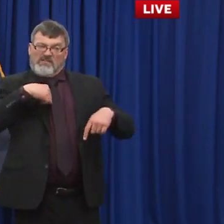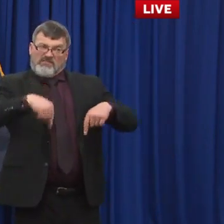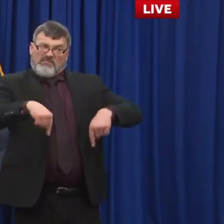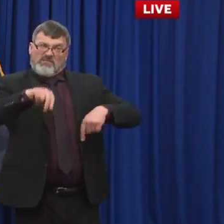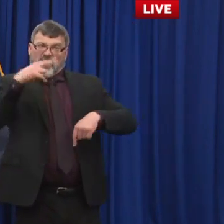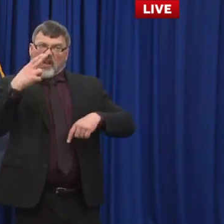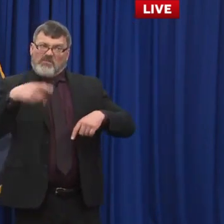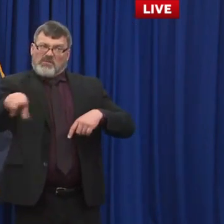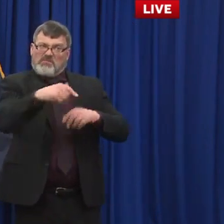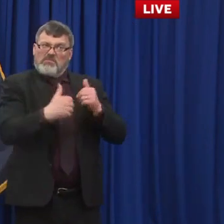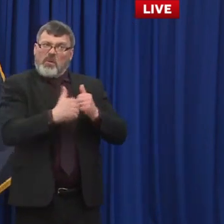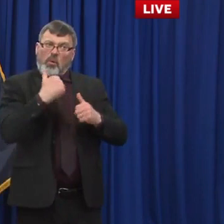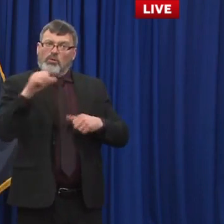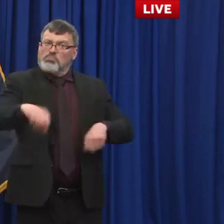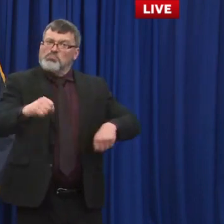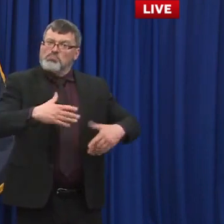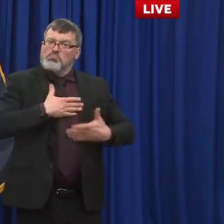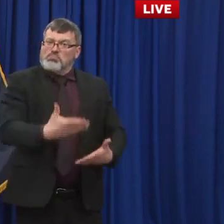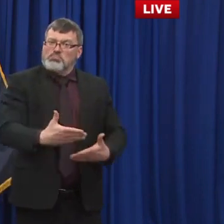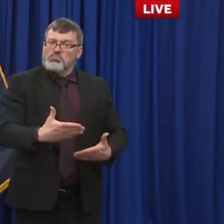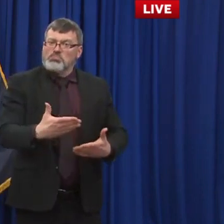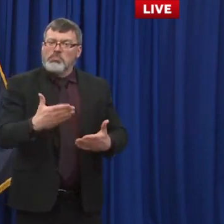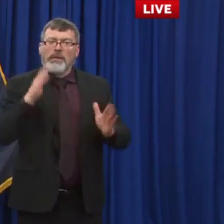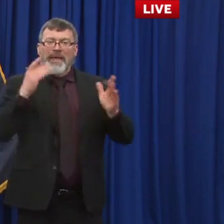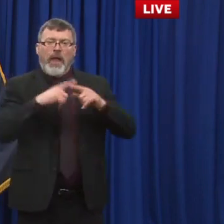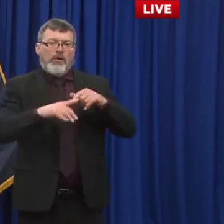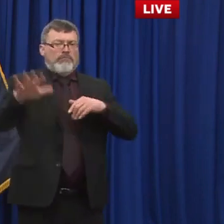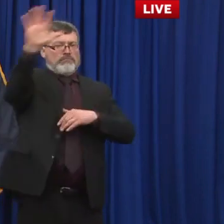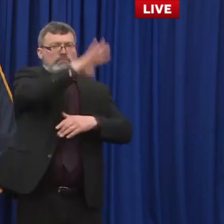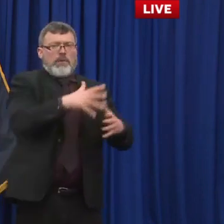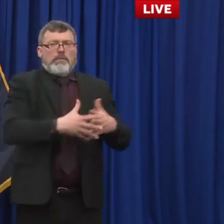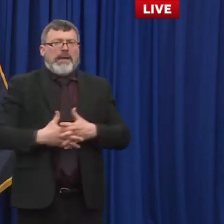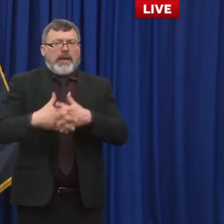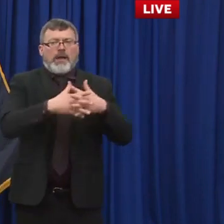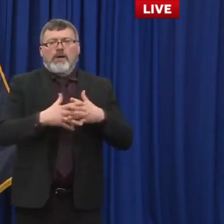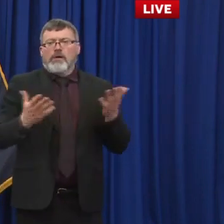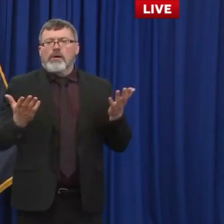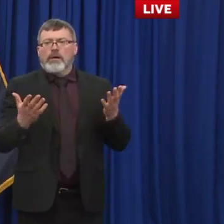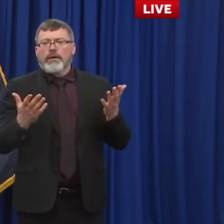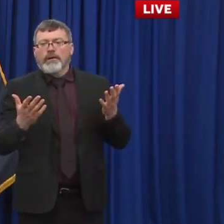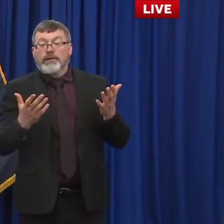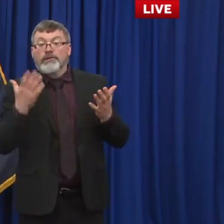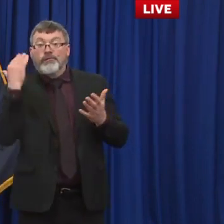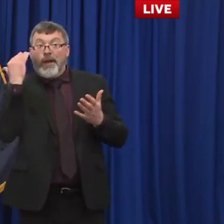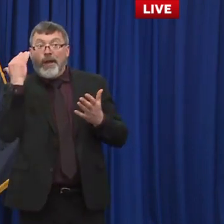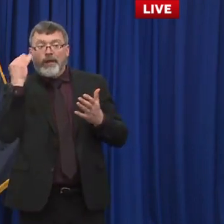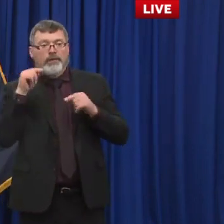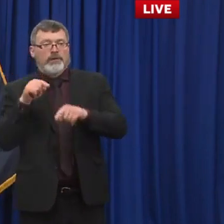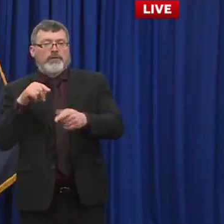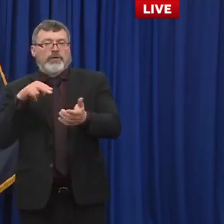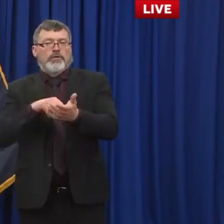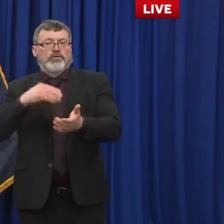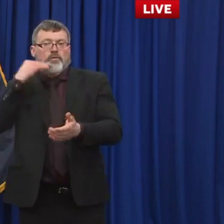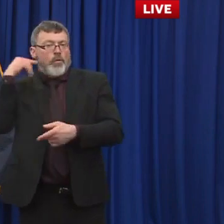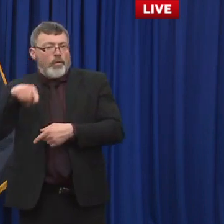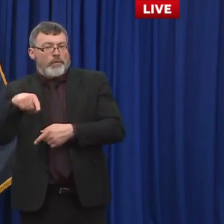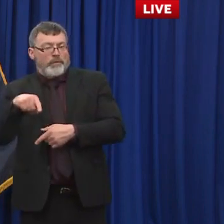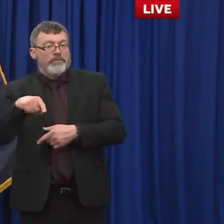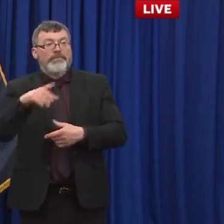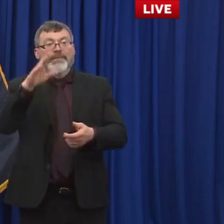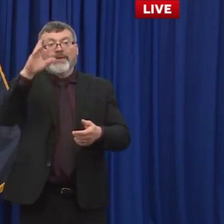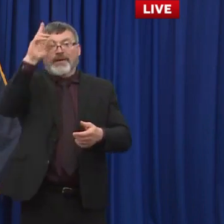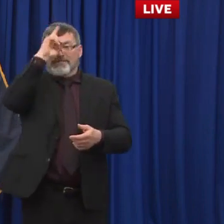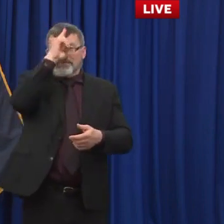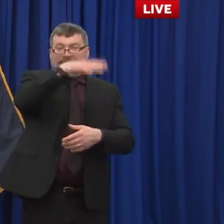And I base that on first where we see our uptake within long-term care, where we've seen the uptake in our health care workforce, which is very important to instill